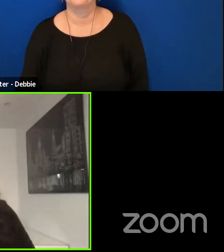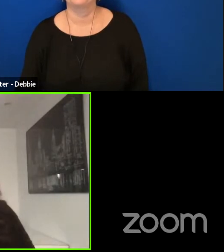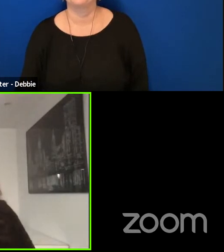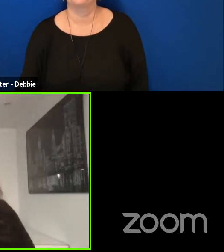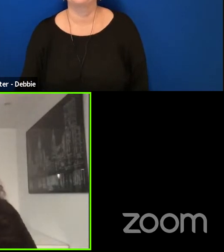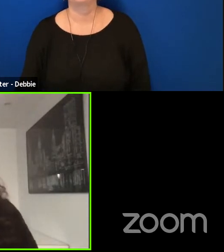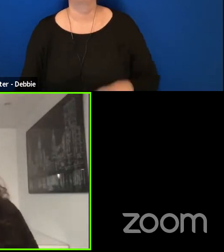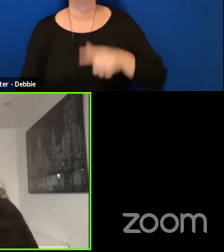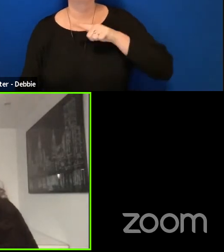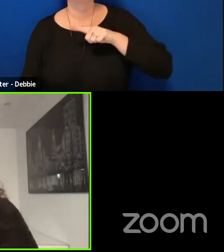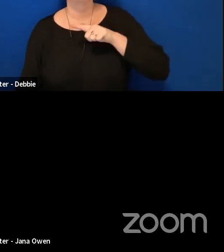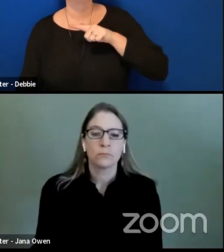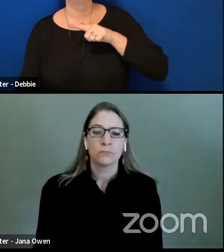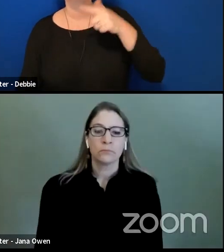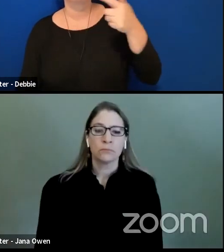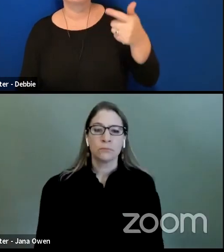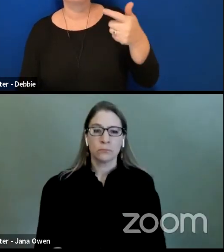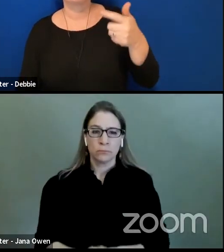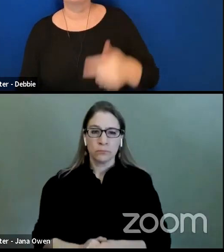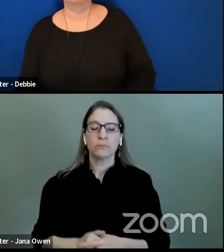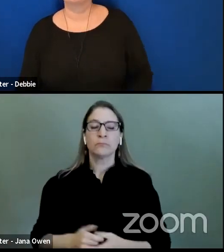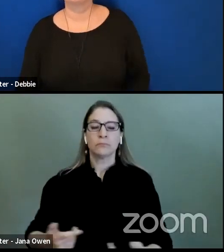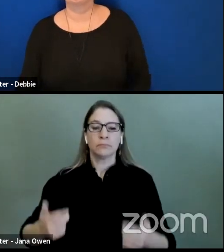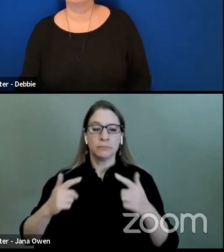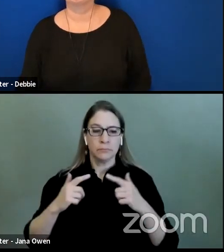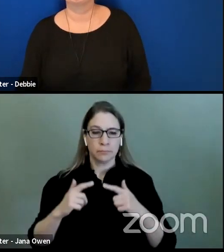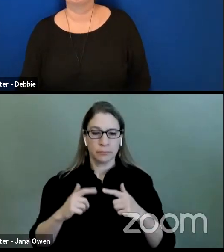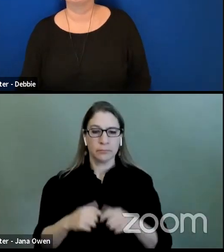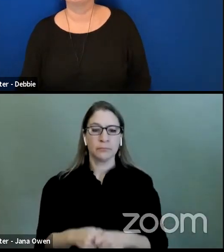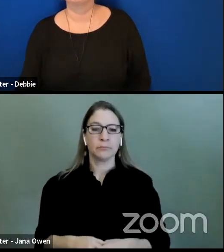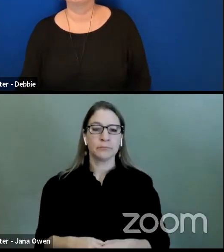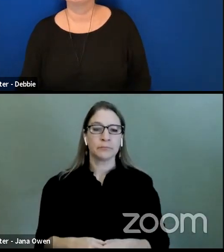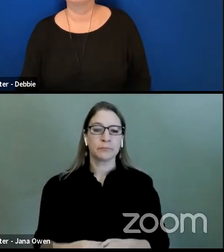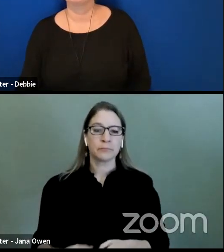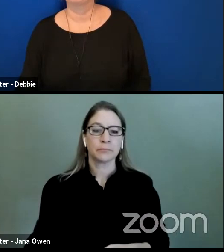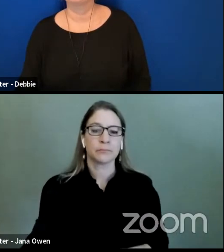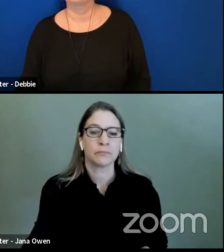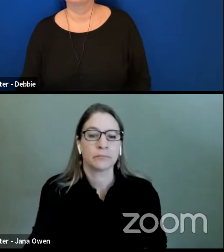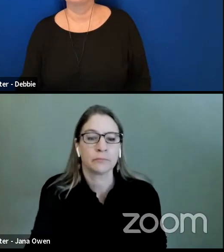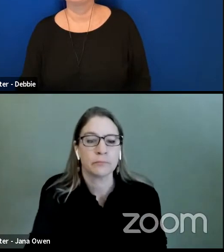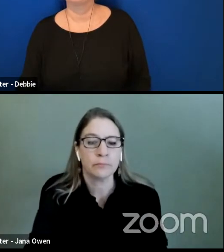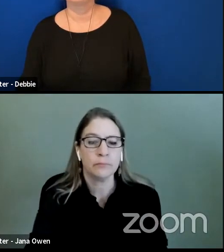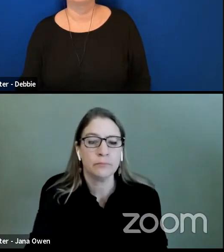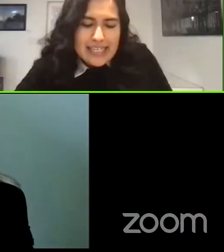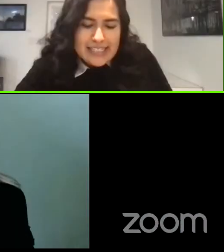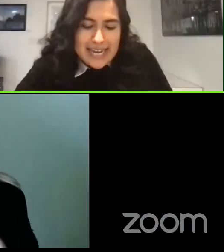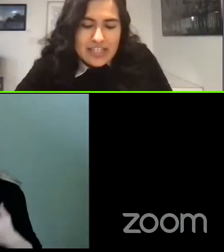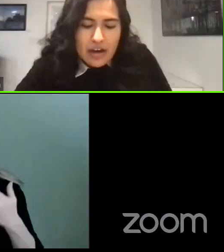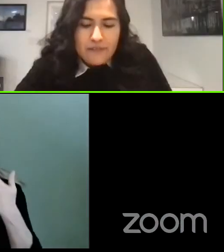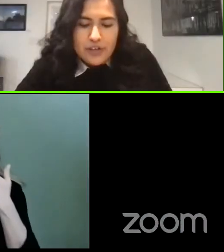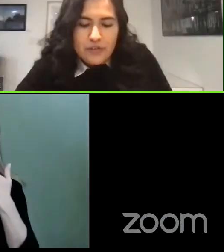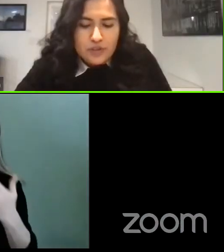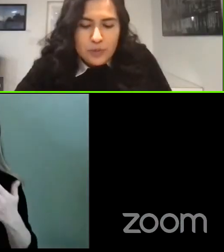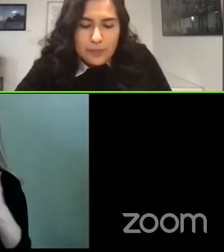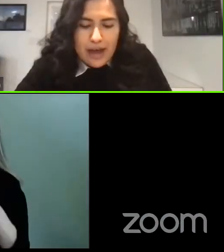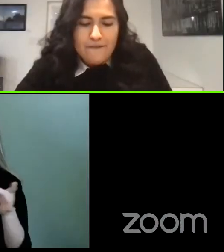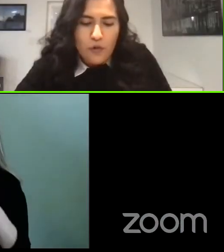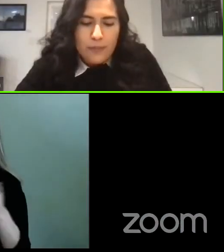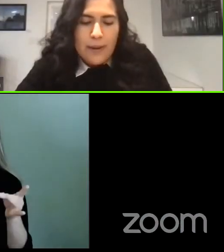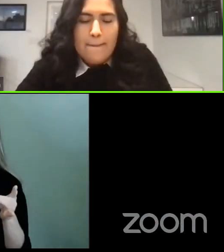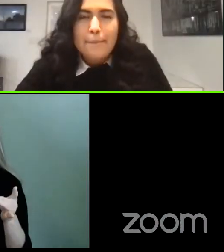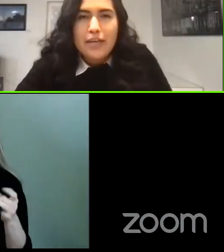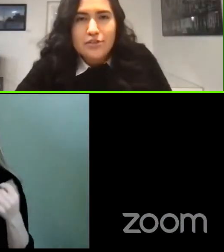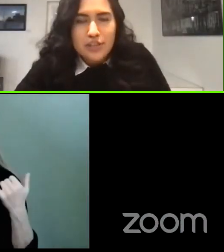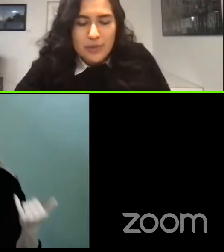Congresswoman. We will now move to the Q&A portion of our town hall. As mentioned earlier, constituents signed on via the Zoom